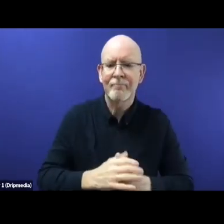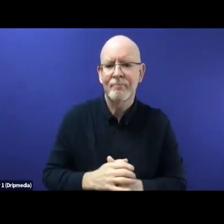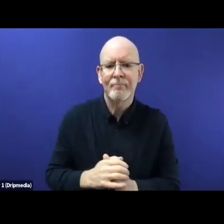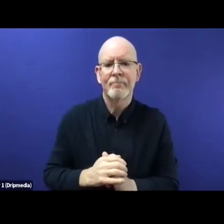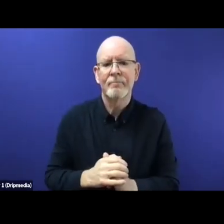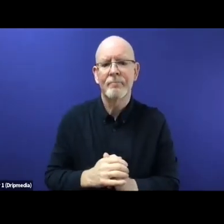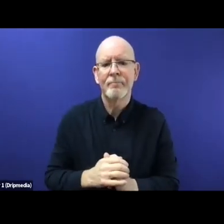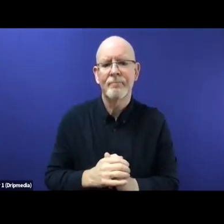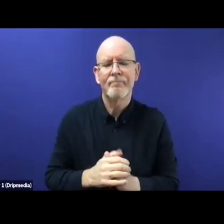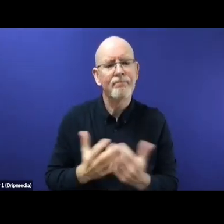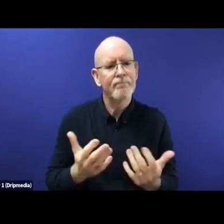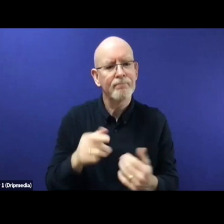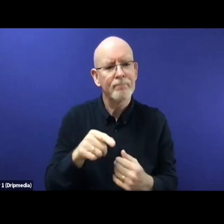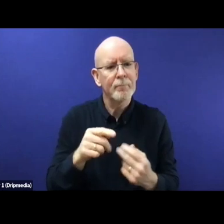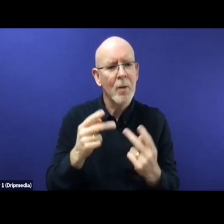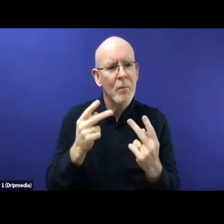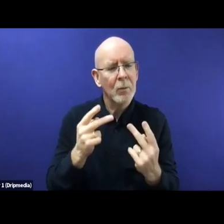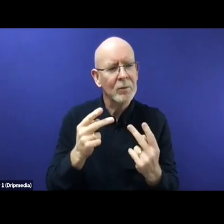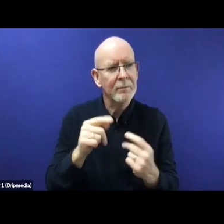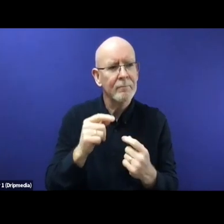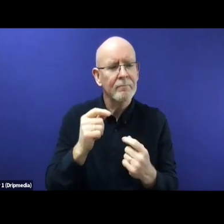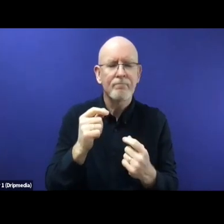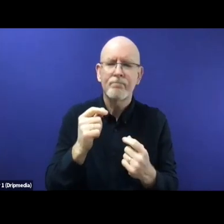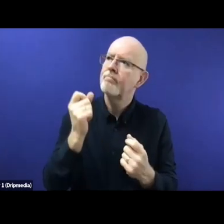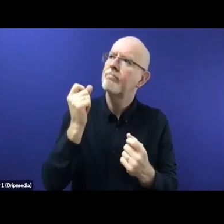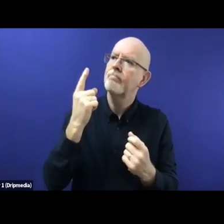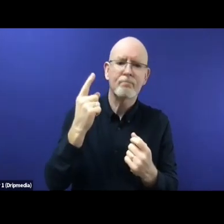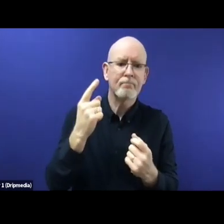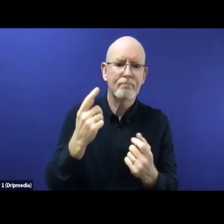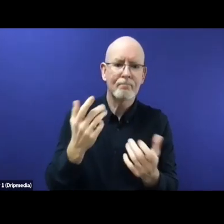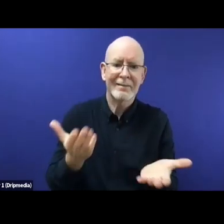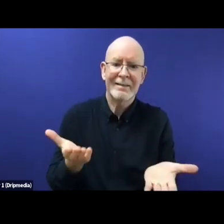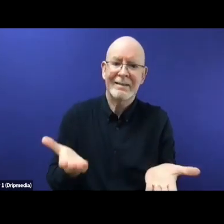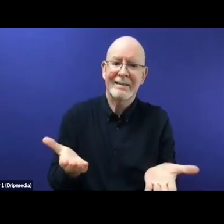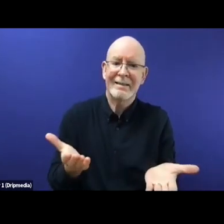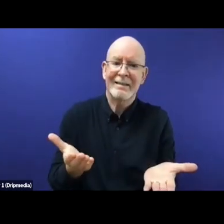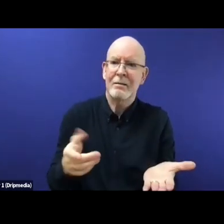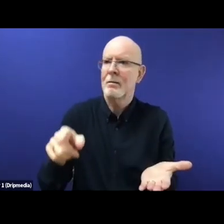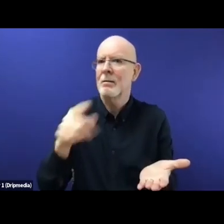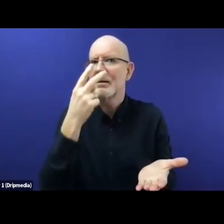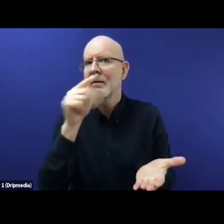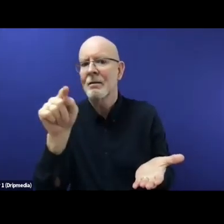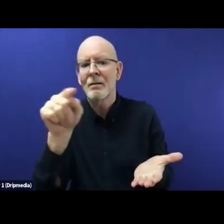other, if you want to call this crisis, that is unfolding very close to Europe in